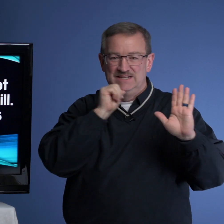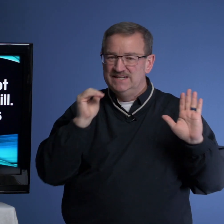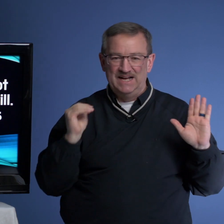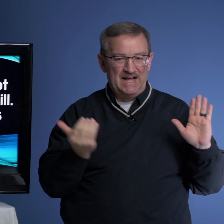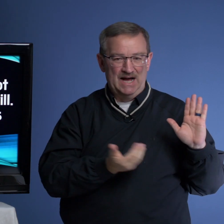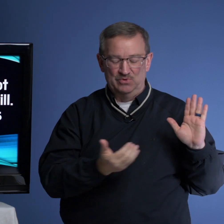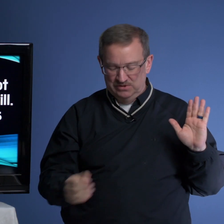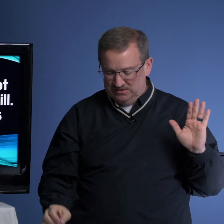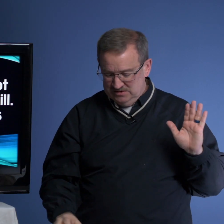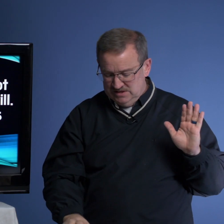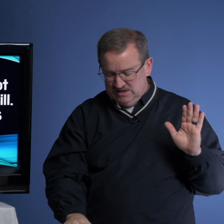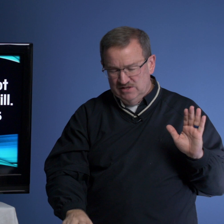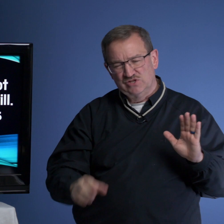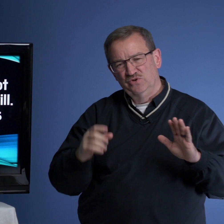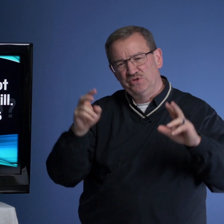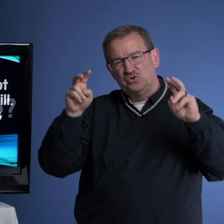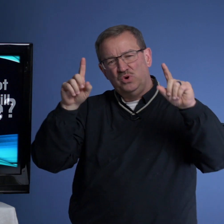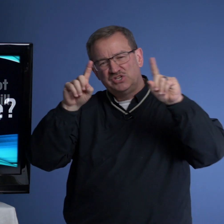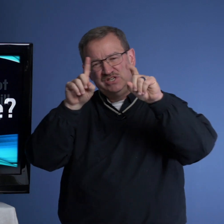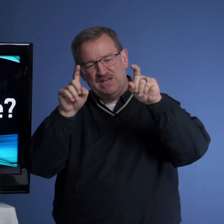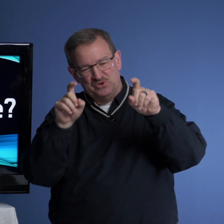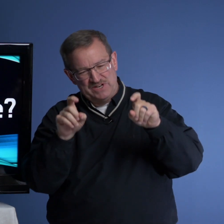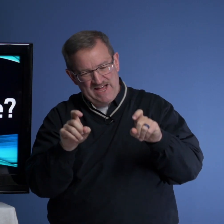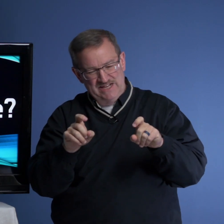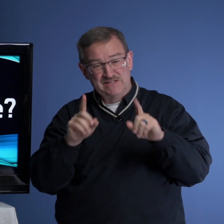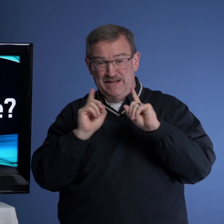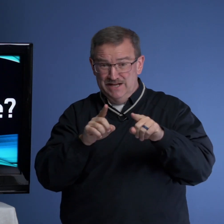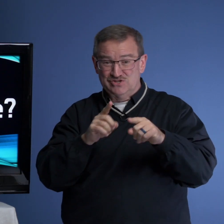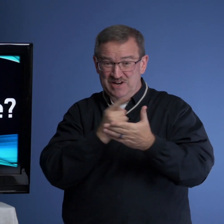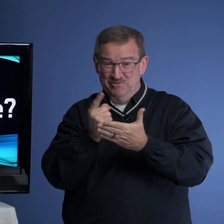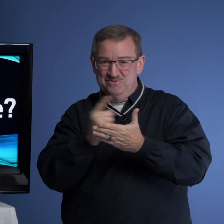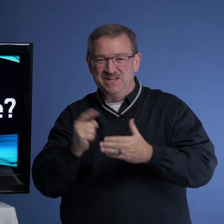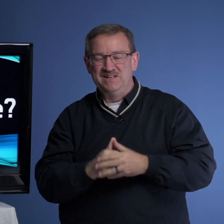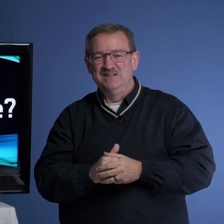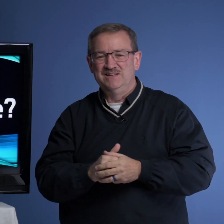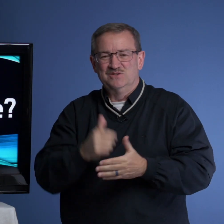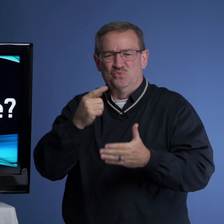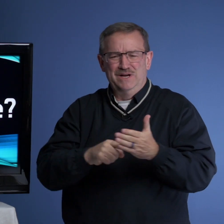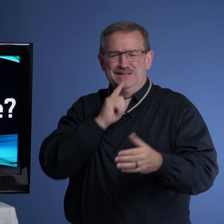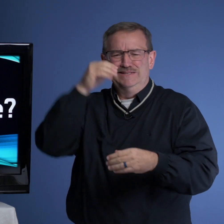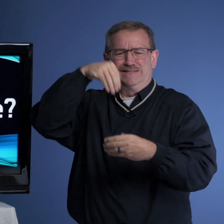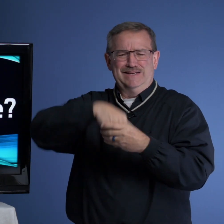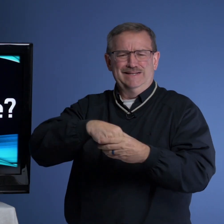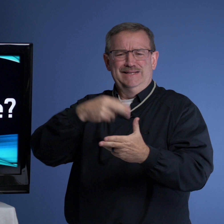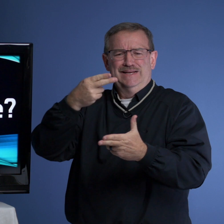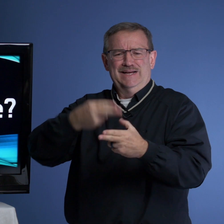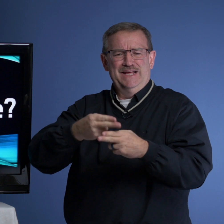not ours. So the question that we're going to ask and answer every week is, what is in a name?